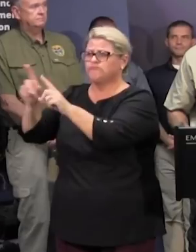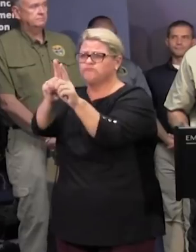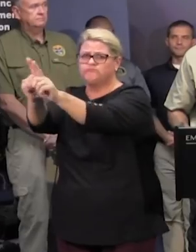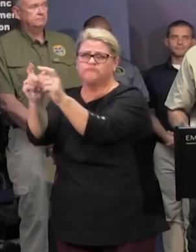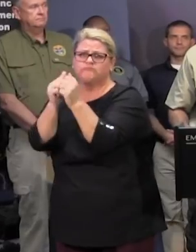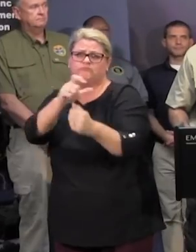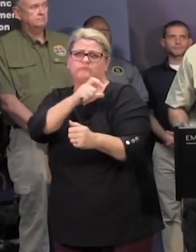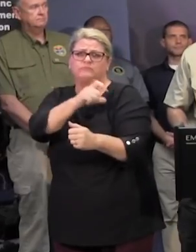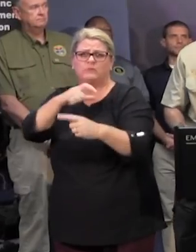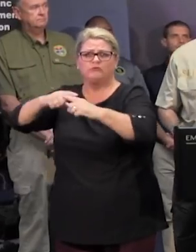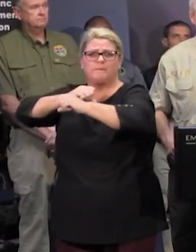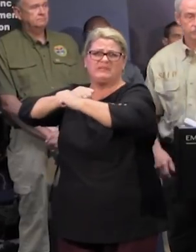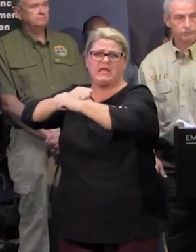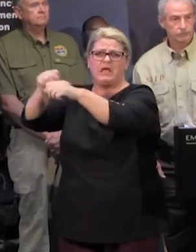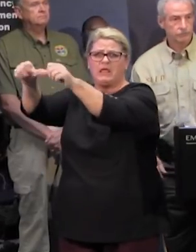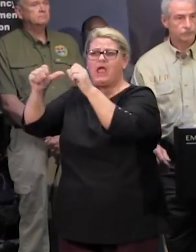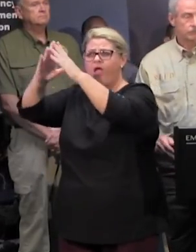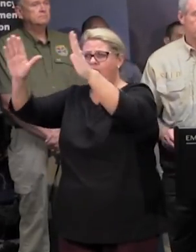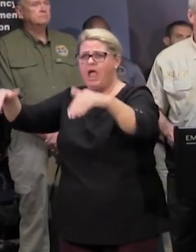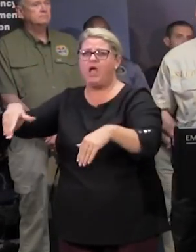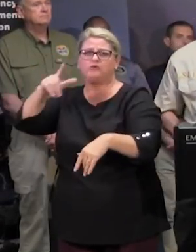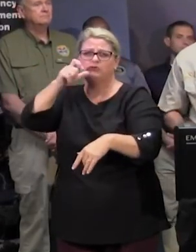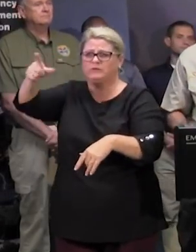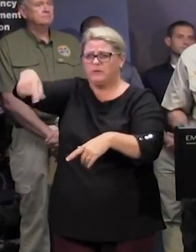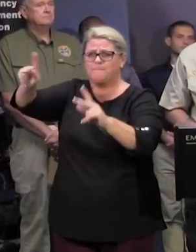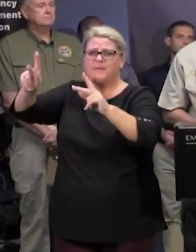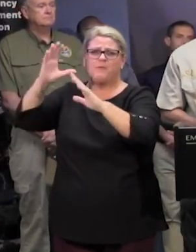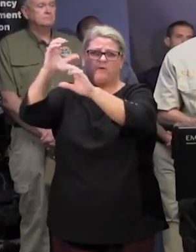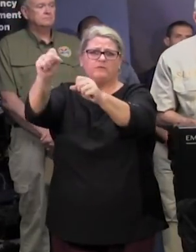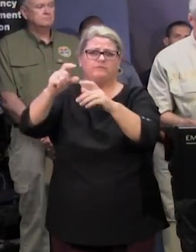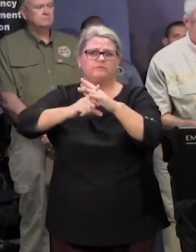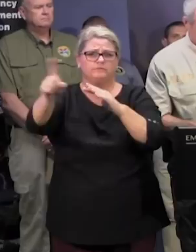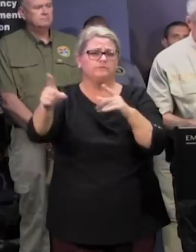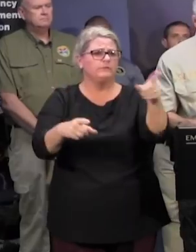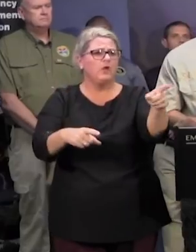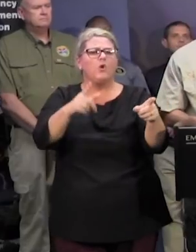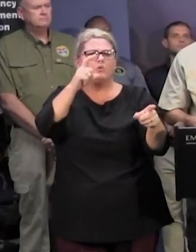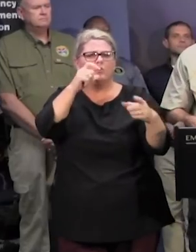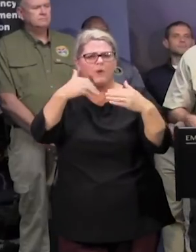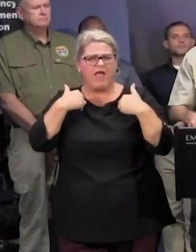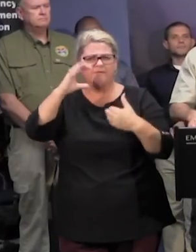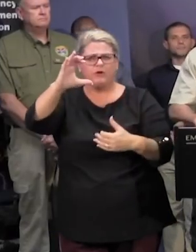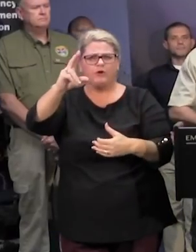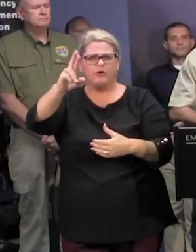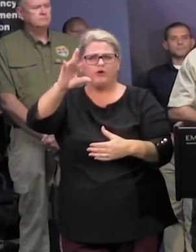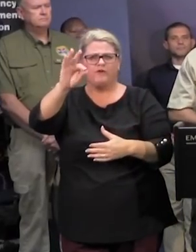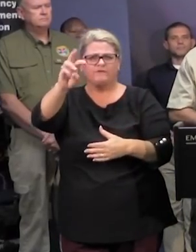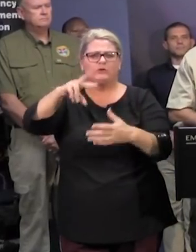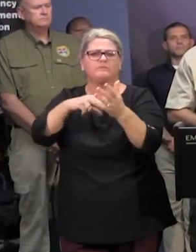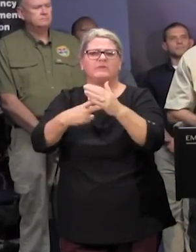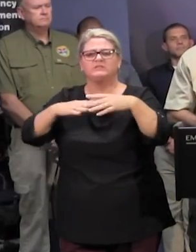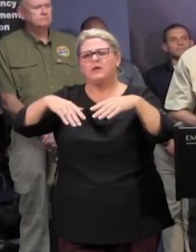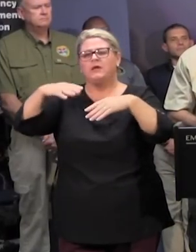these areas that's been evacuated how many places are under curfew there are added from